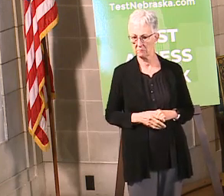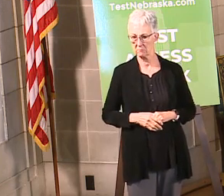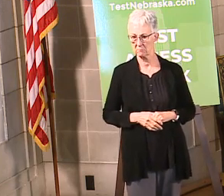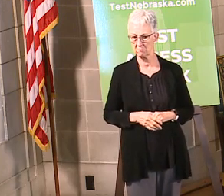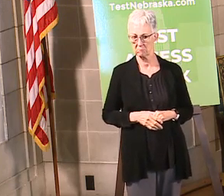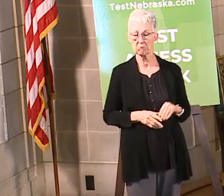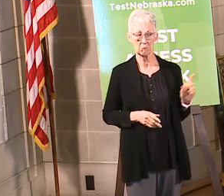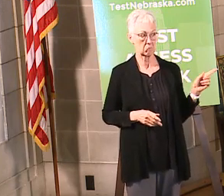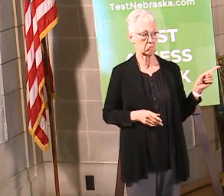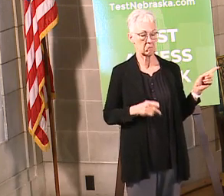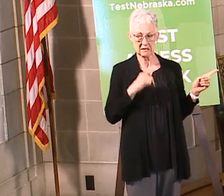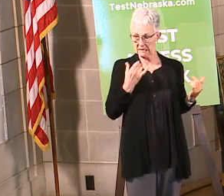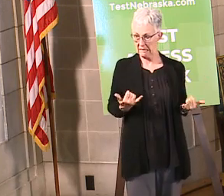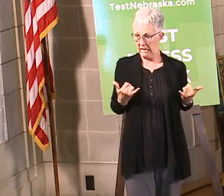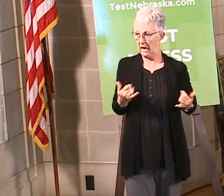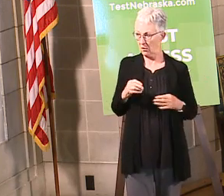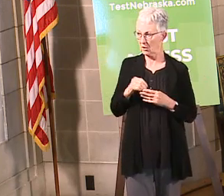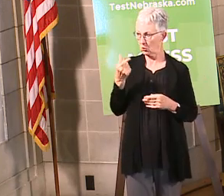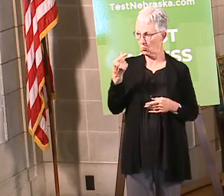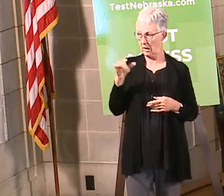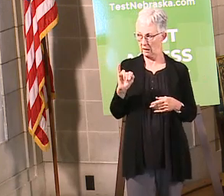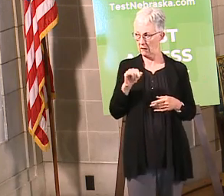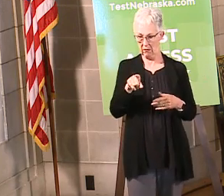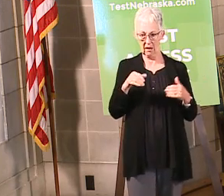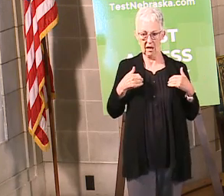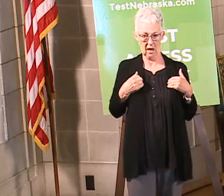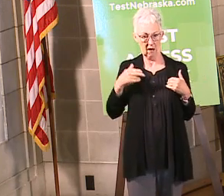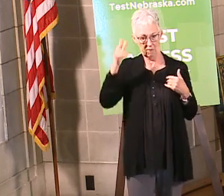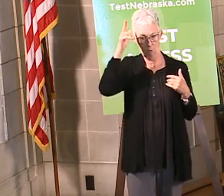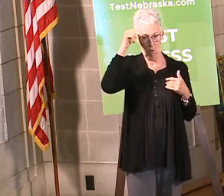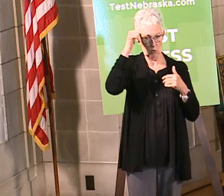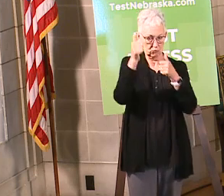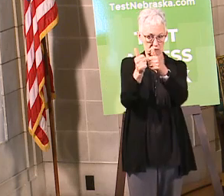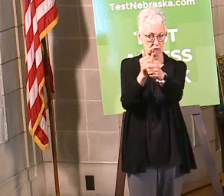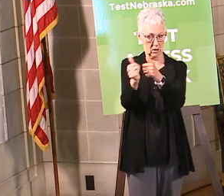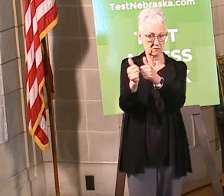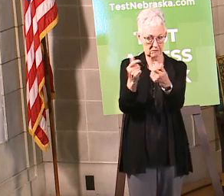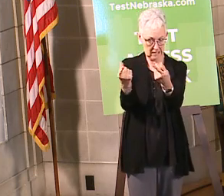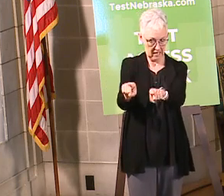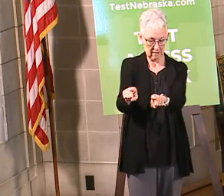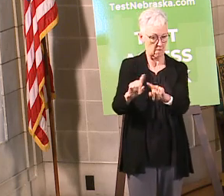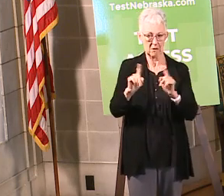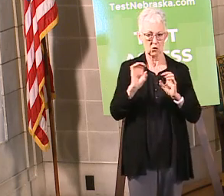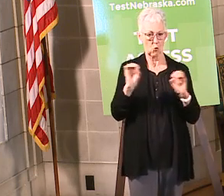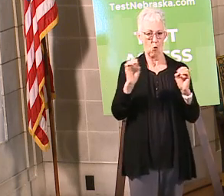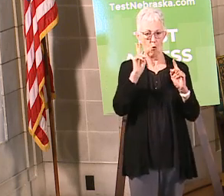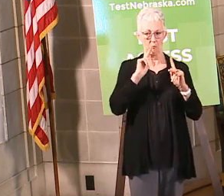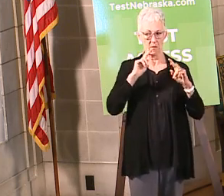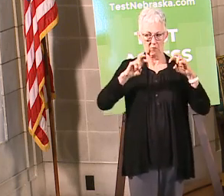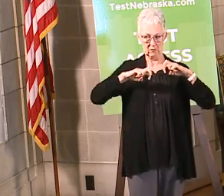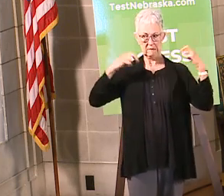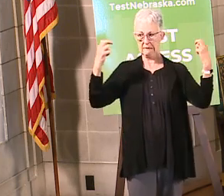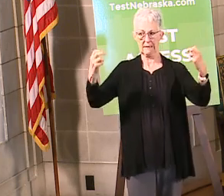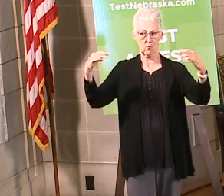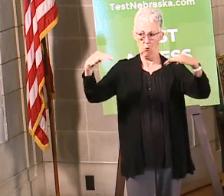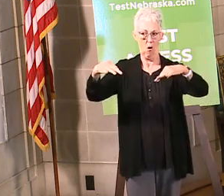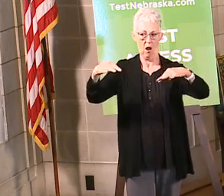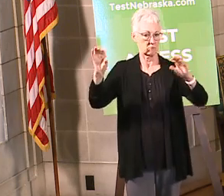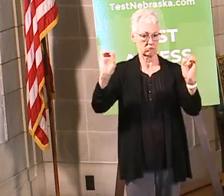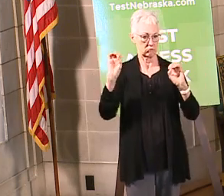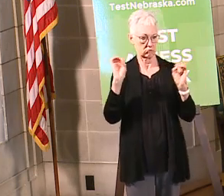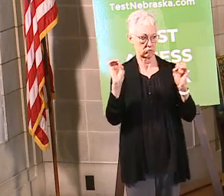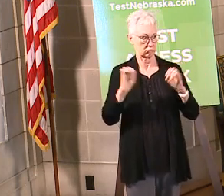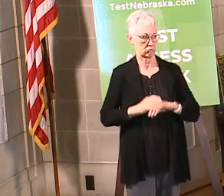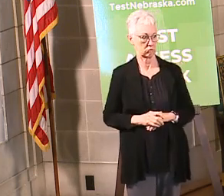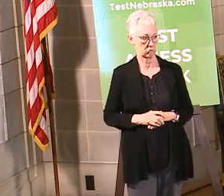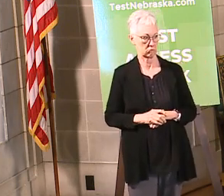example, in Granite Island and Fonder Park, they're doing horse racing without crowds. So that is going on right now. In fact, I think I read that that